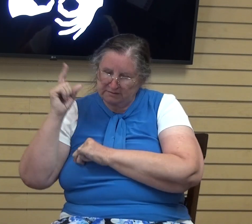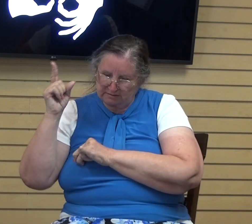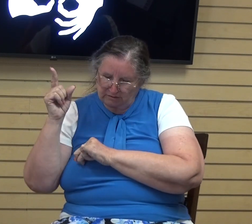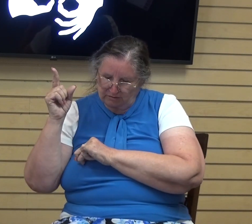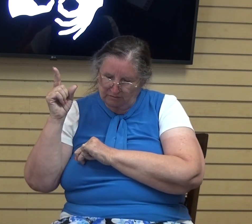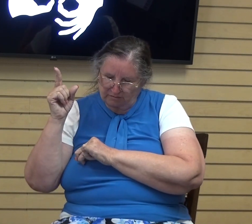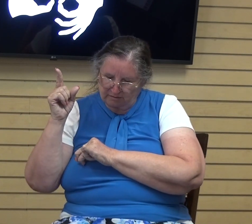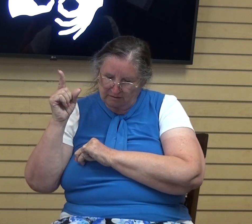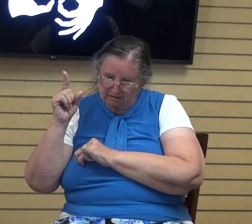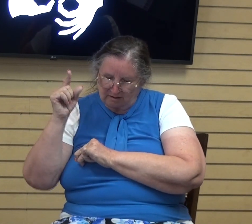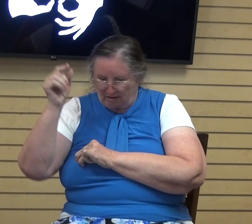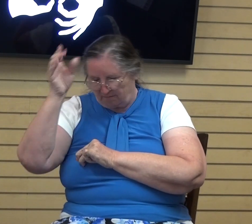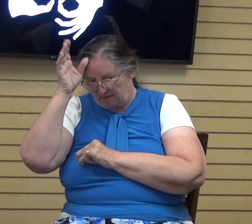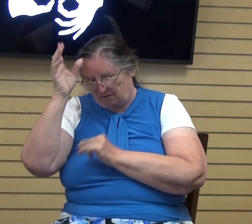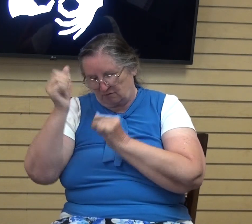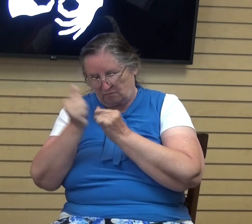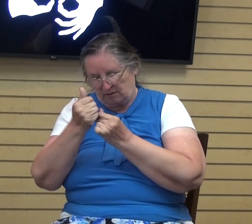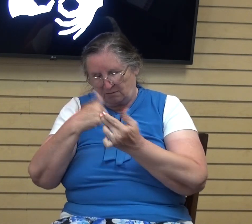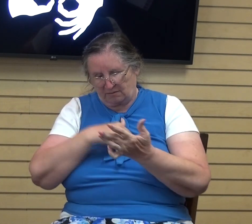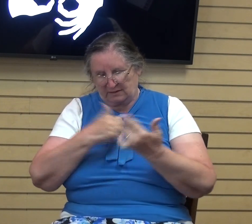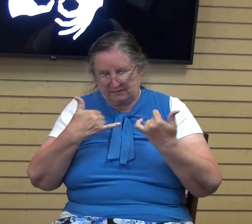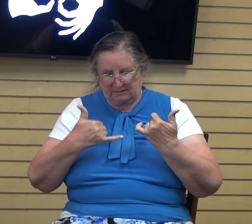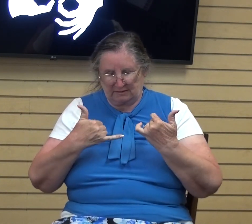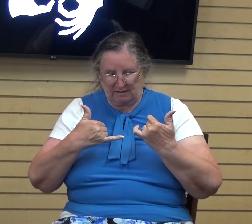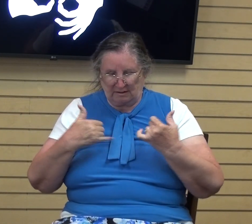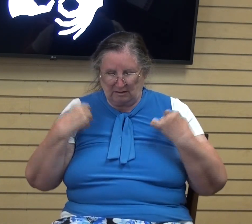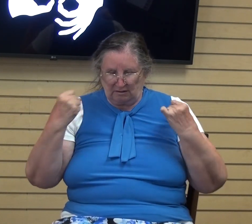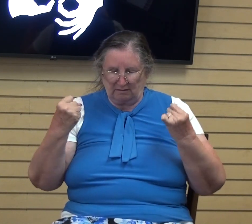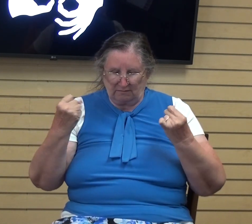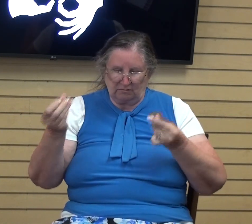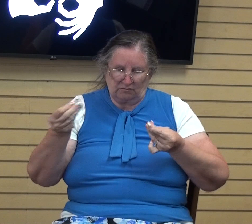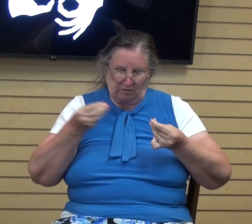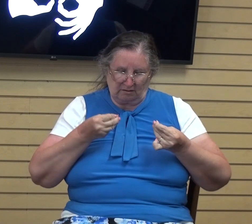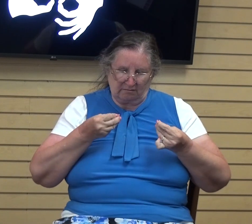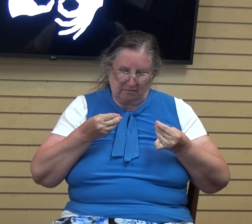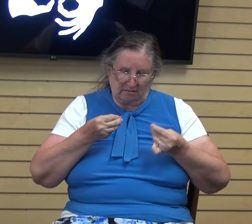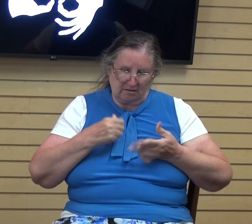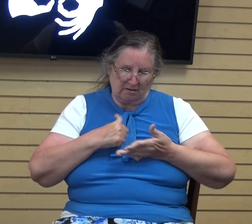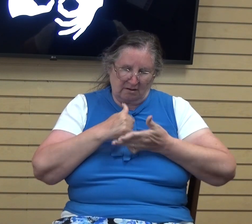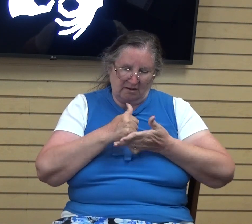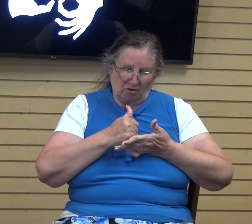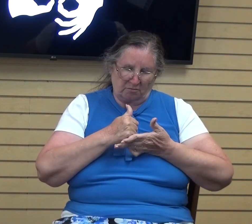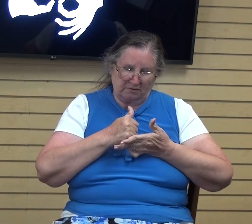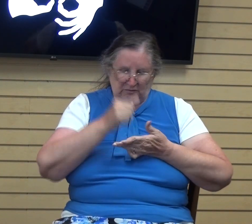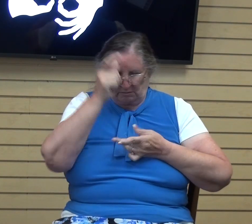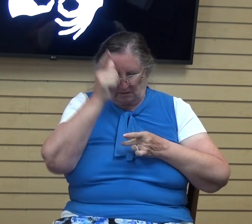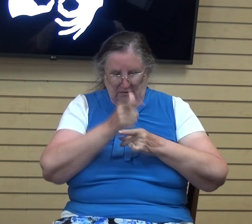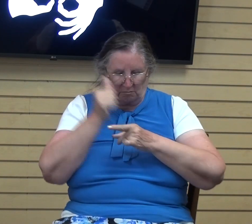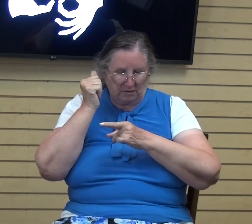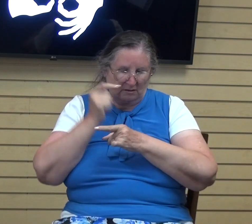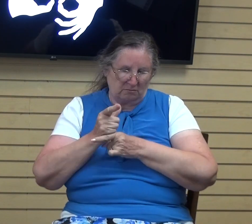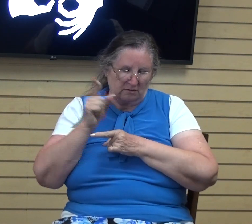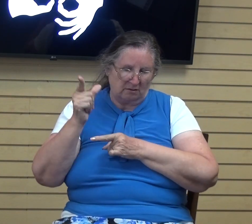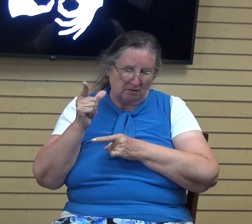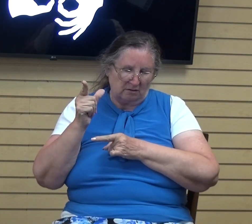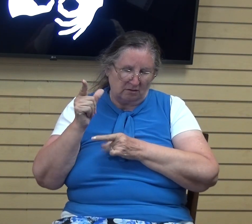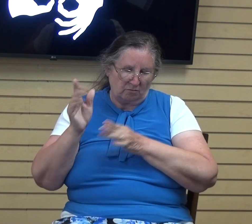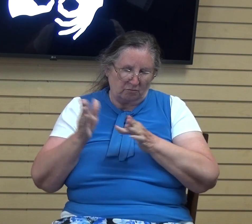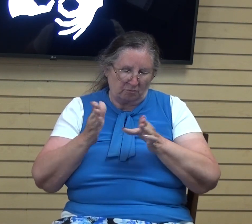I pray that you would just be with us this day and strengthen us and help us to be the men and women you are preparing us to